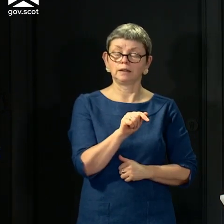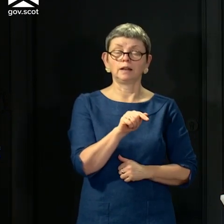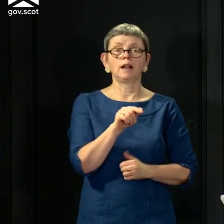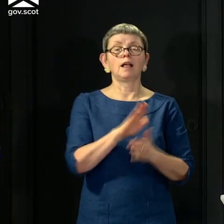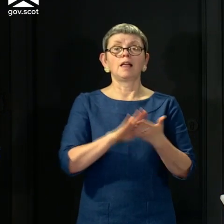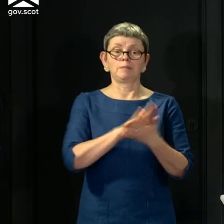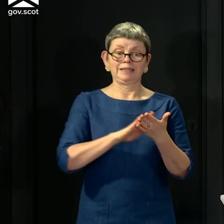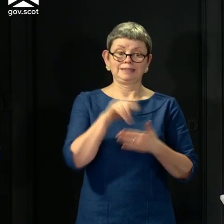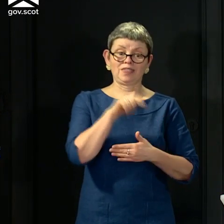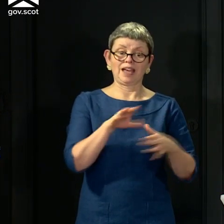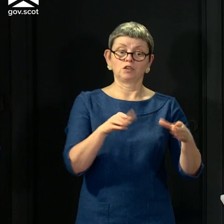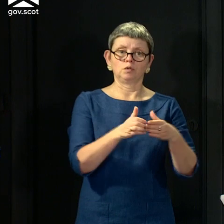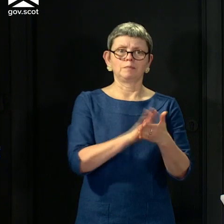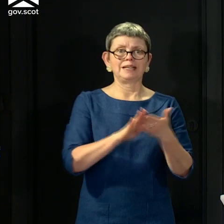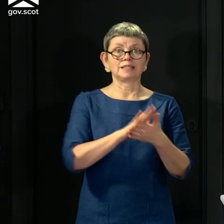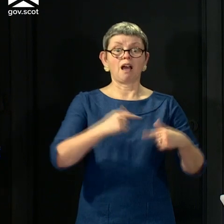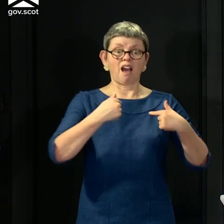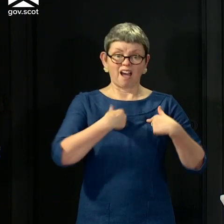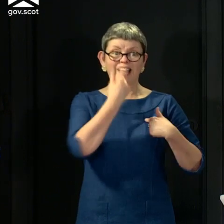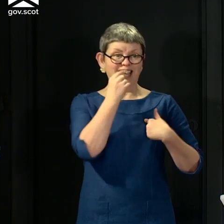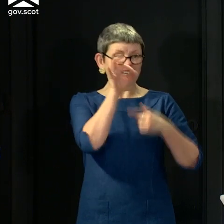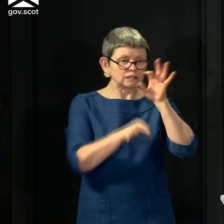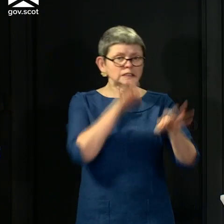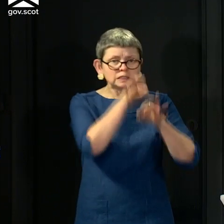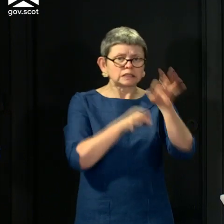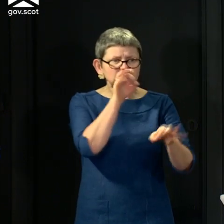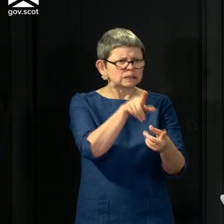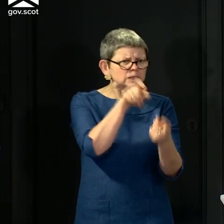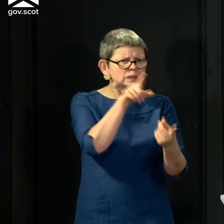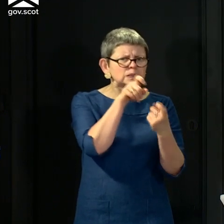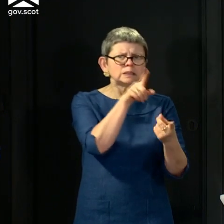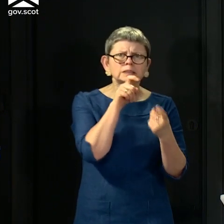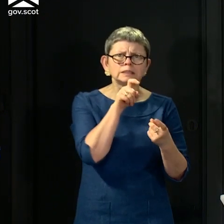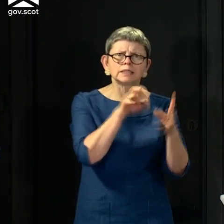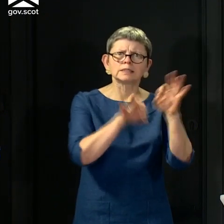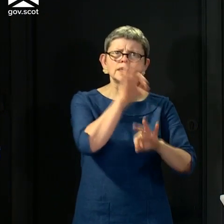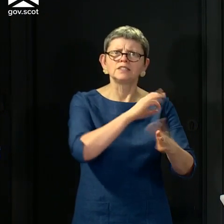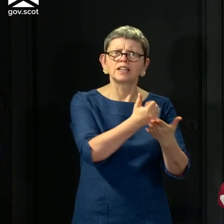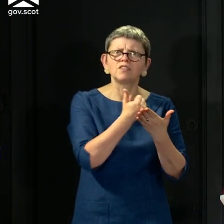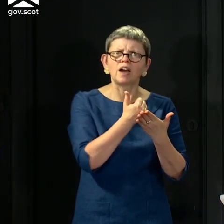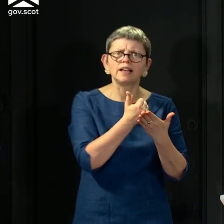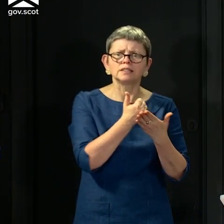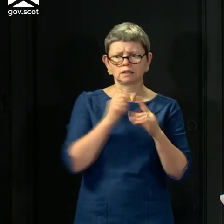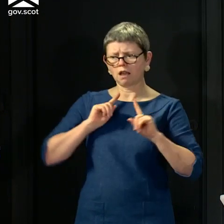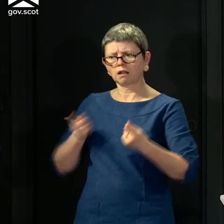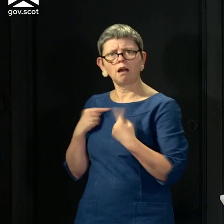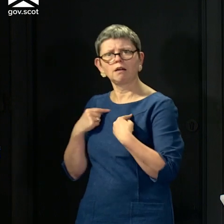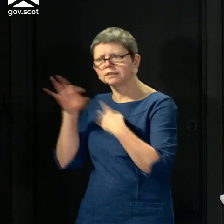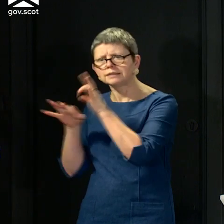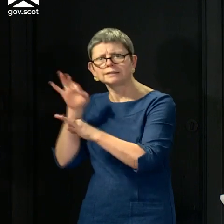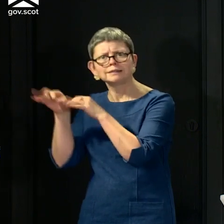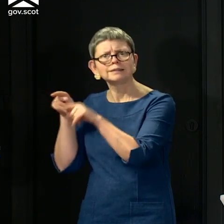the ability to directly interrogate the scientific advice I was getting. And that's why I chose to